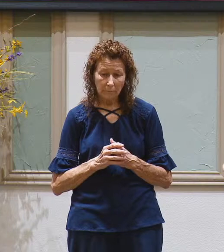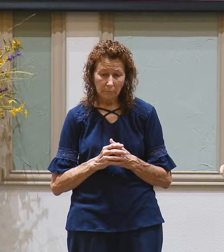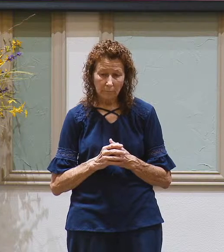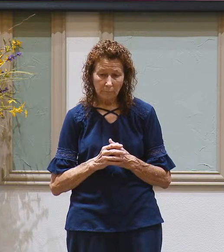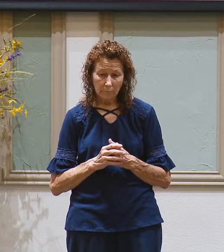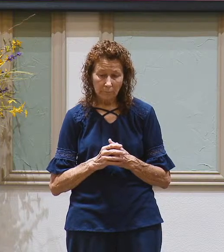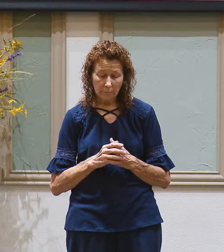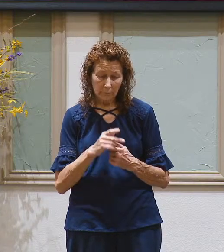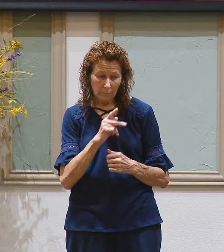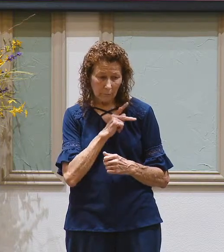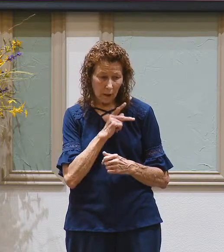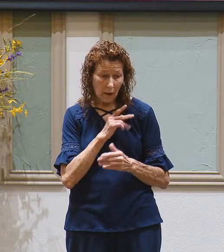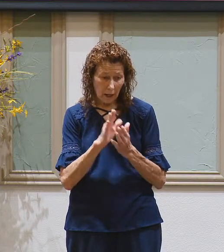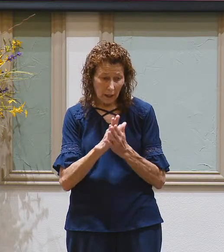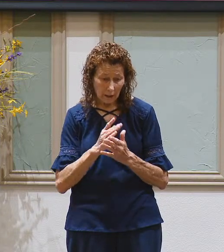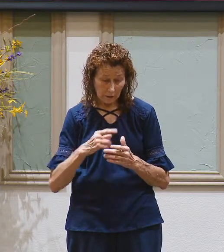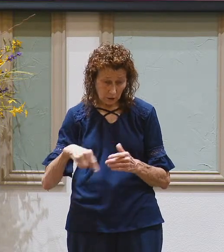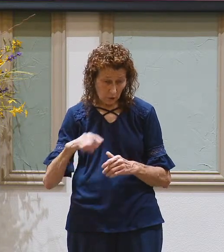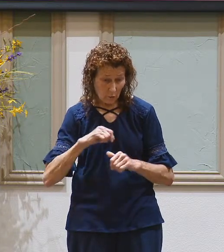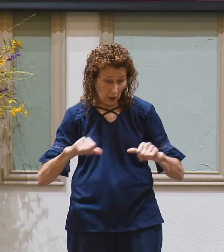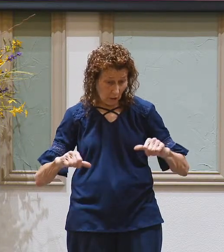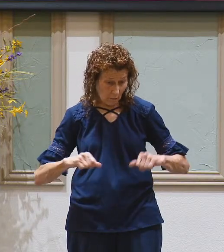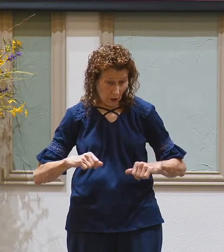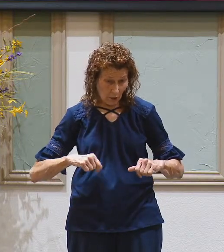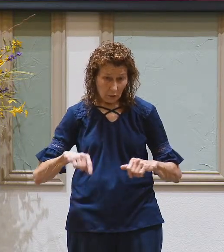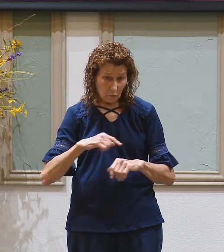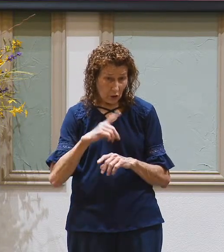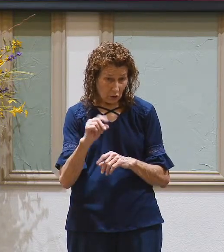and Paul asked can we boast that we've done anything